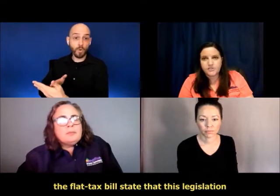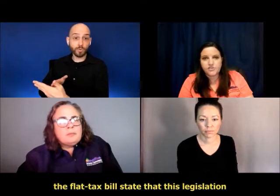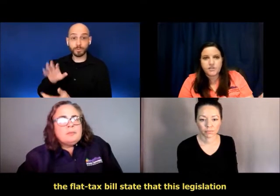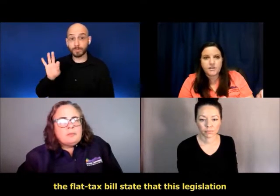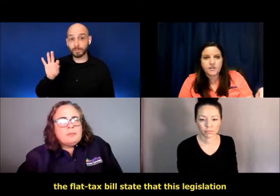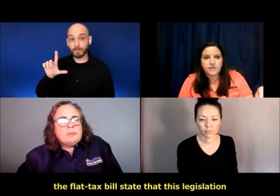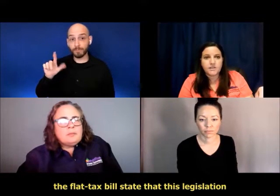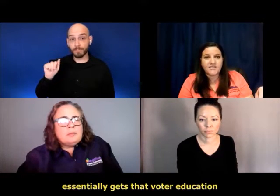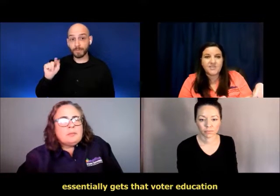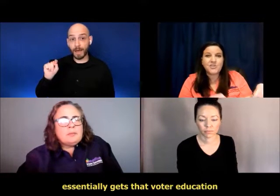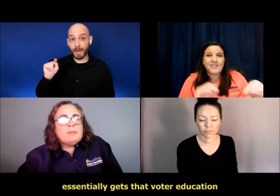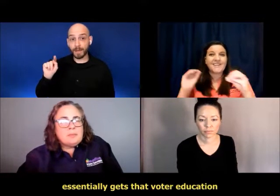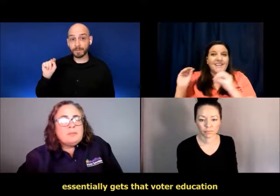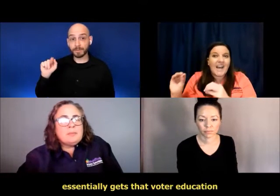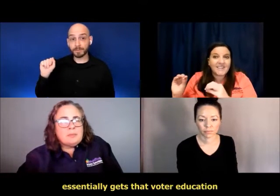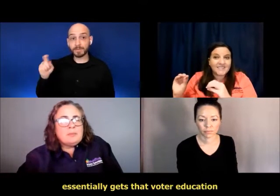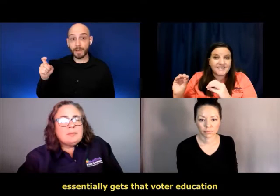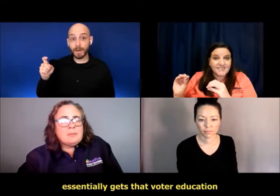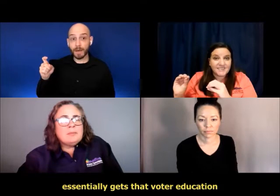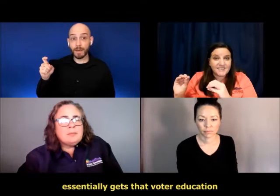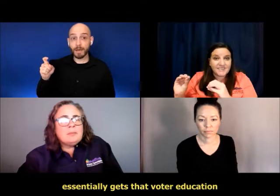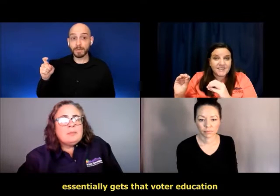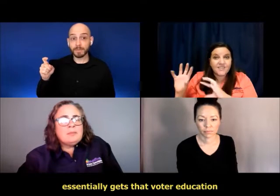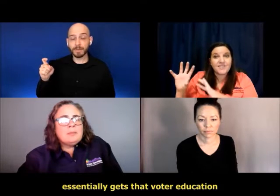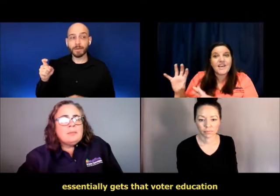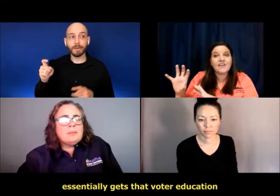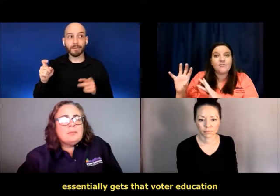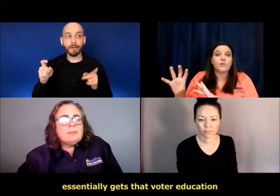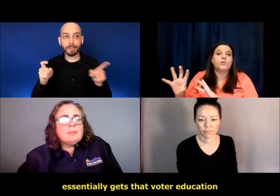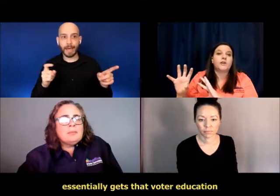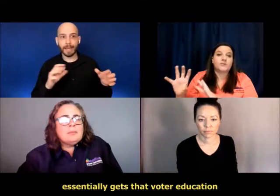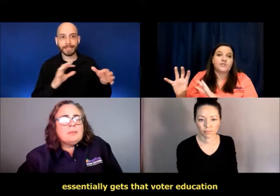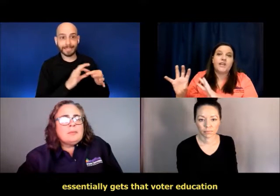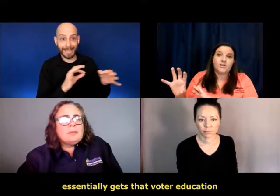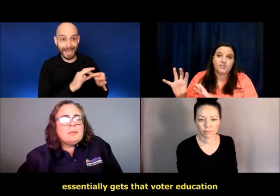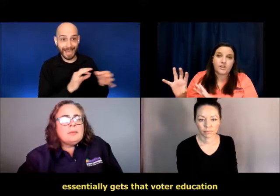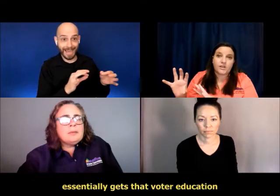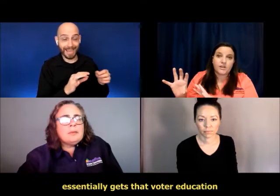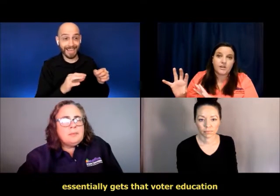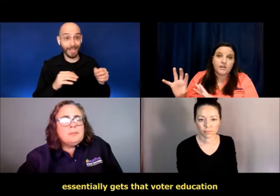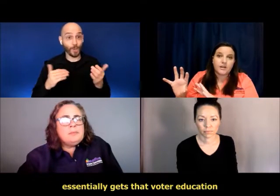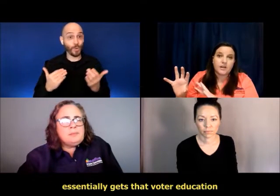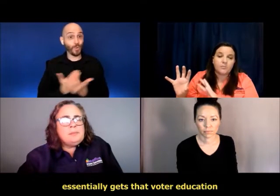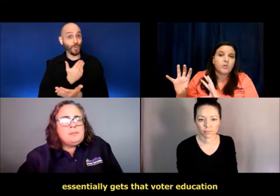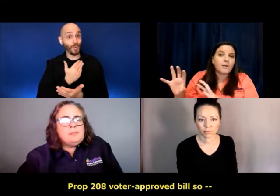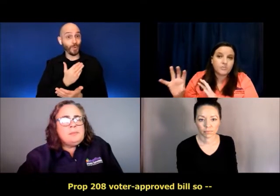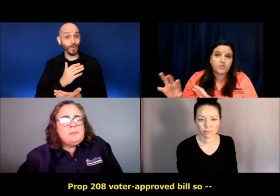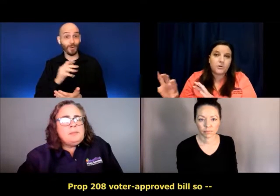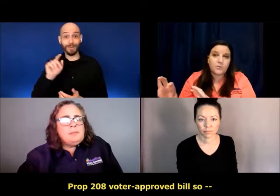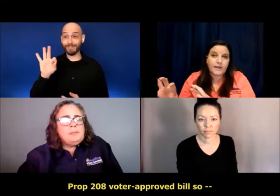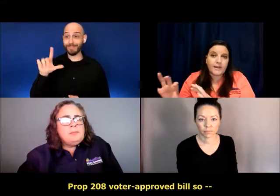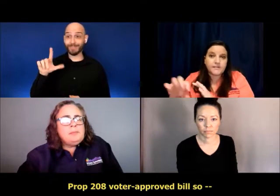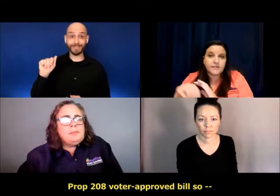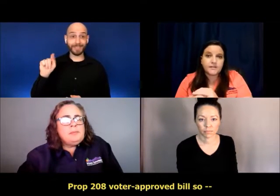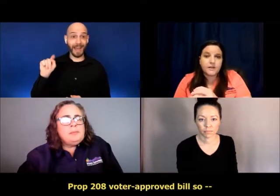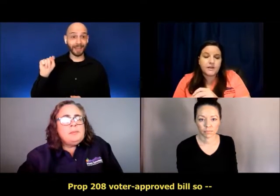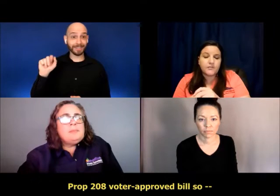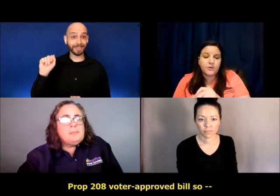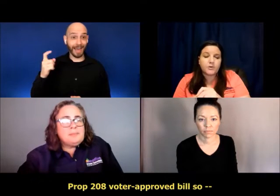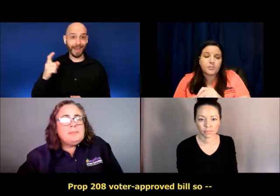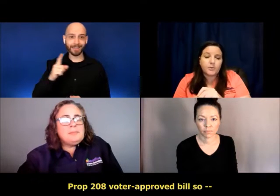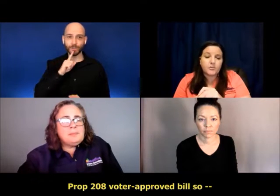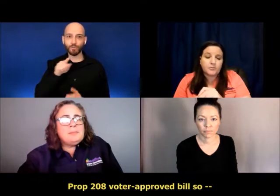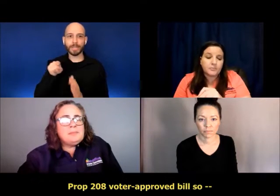legislation essentially gots that voter education, um, Prop 208,